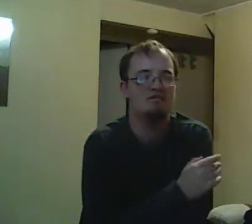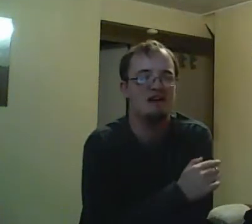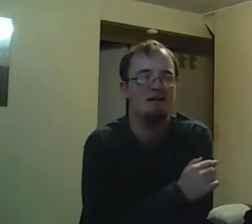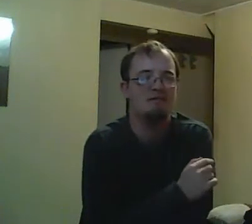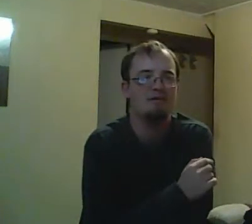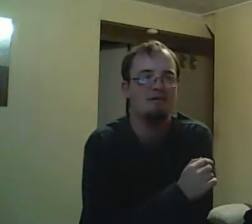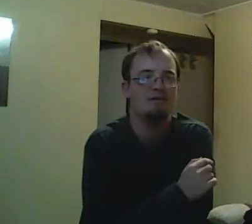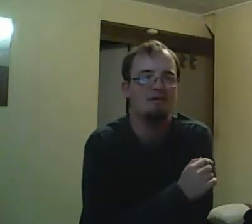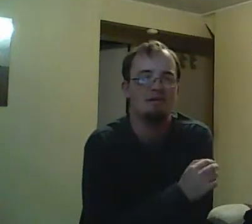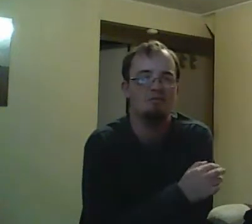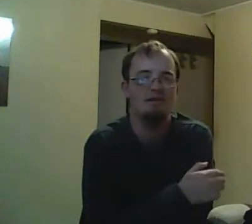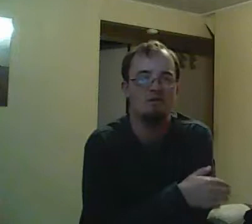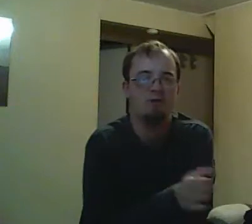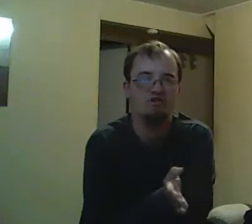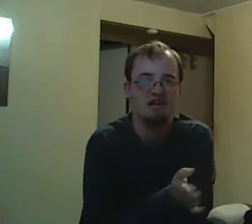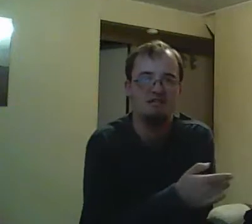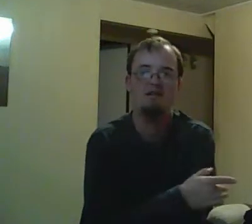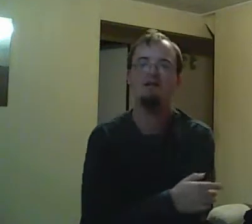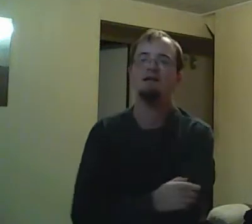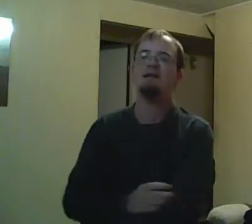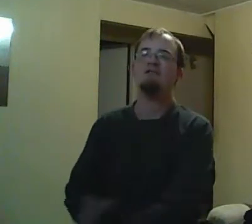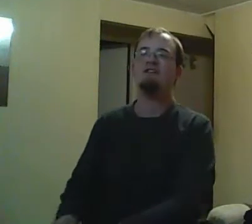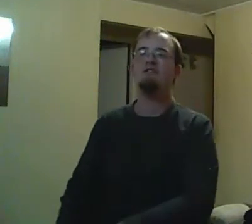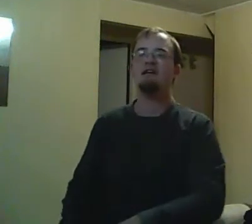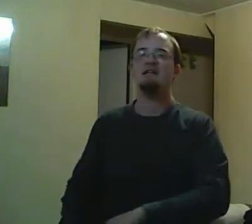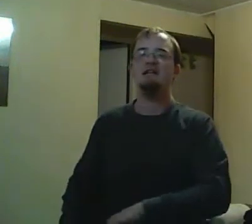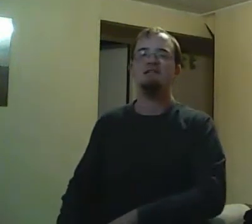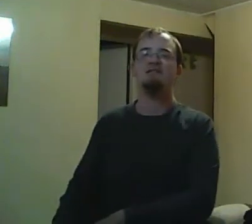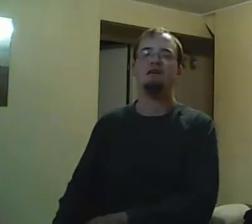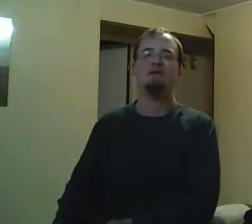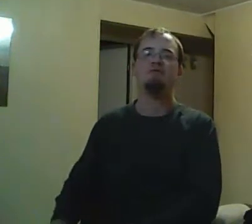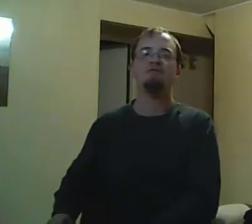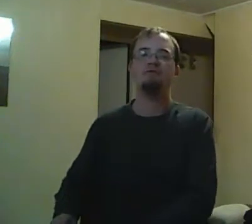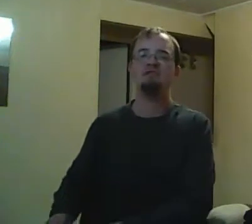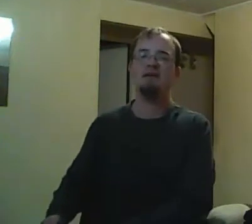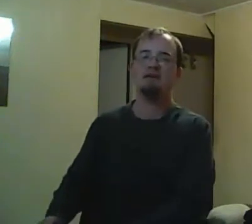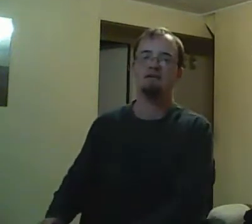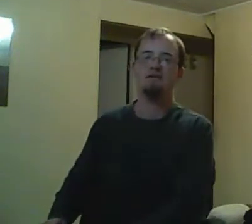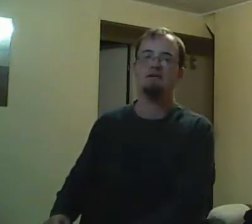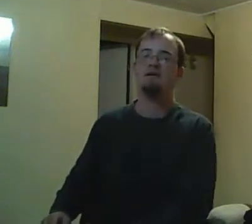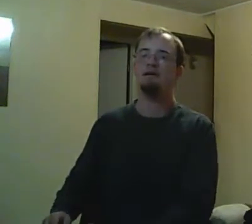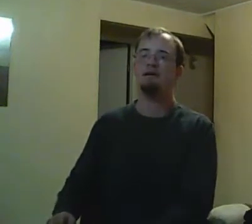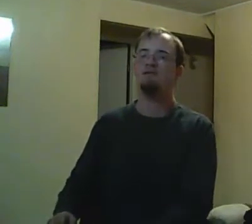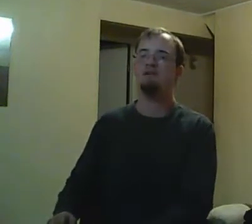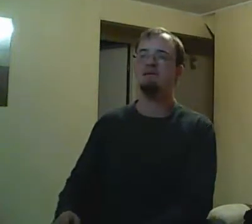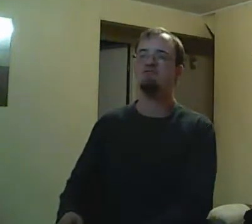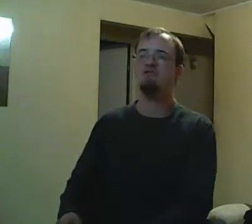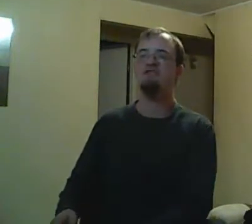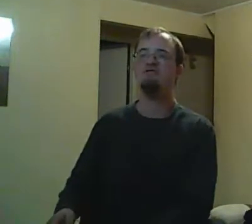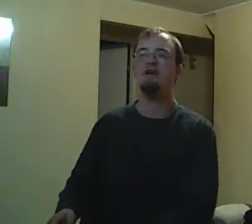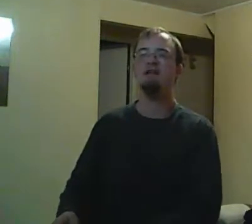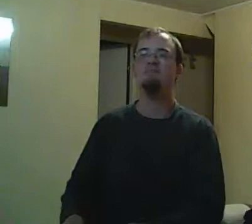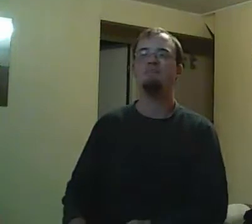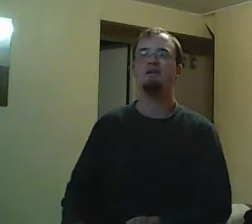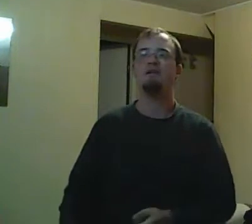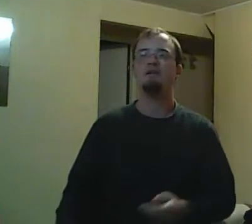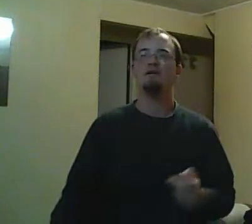That's what you get when you date the VP of student council. Nobody knows questions. So after Norman Tech has a guy come in,